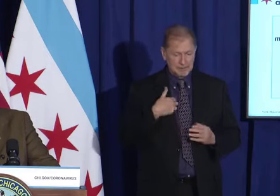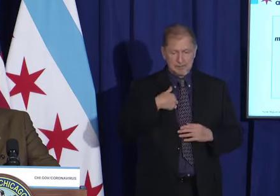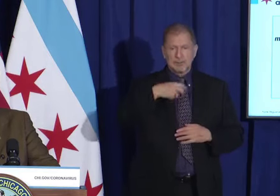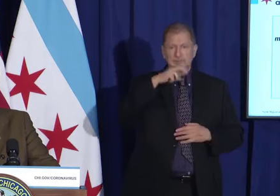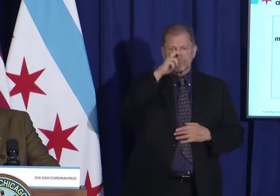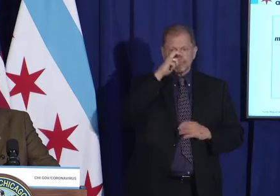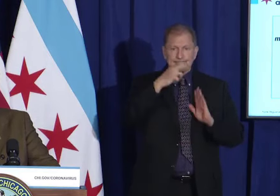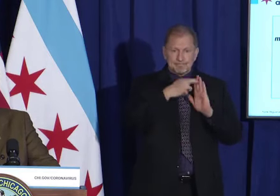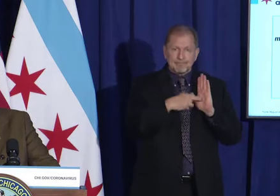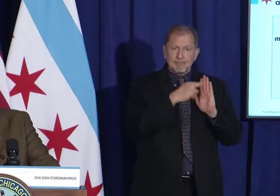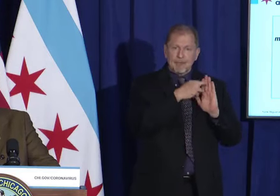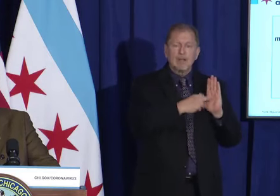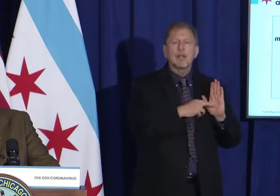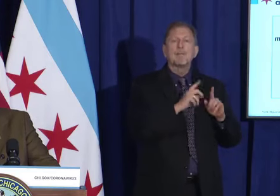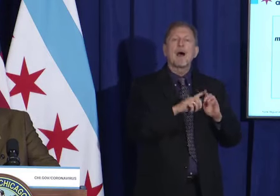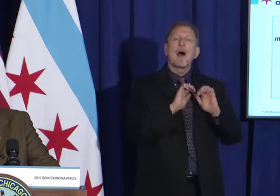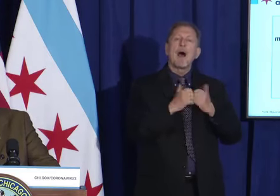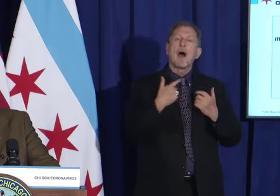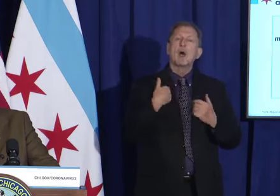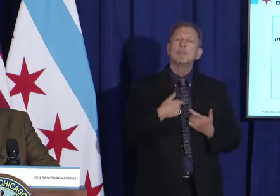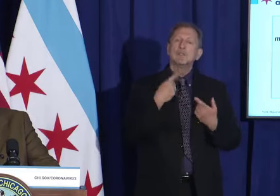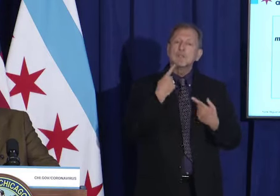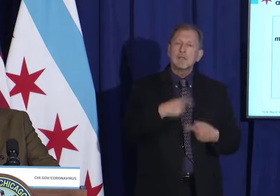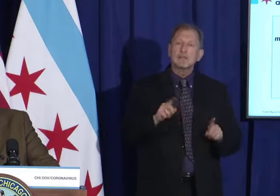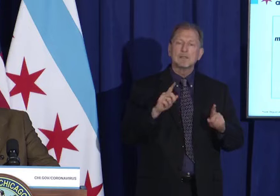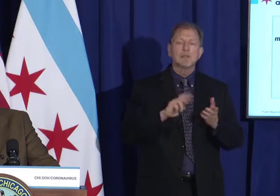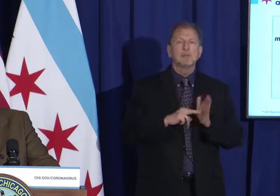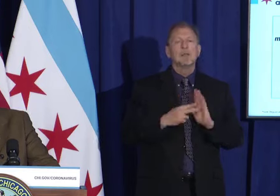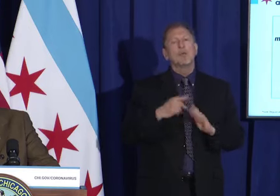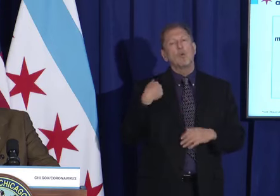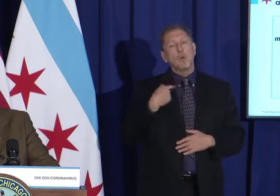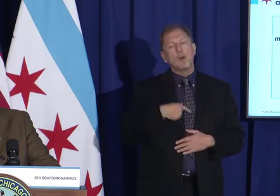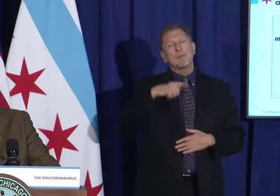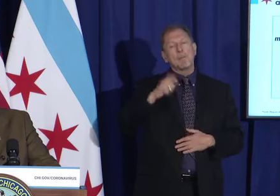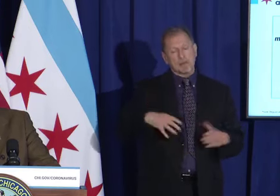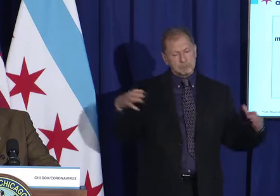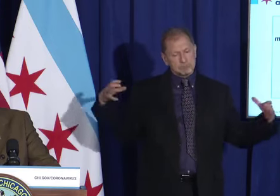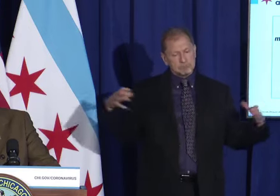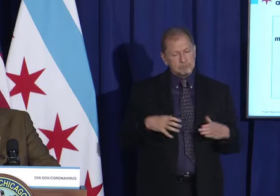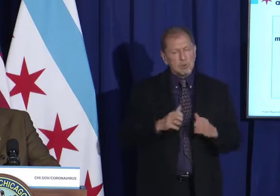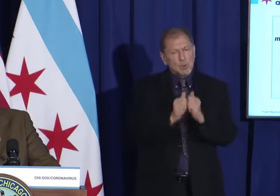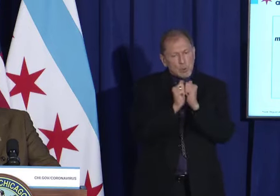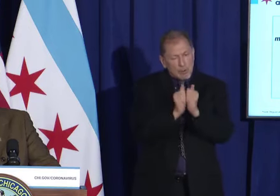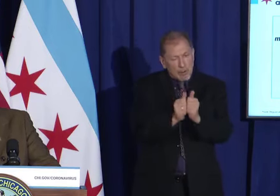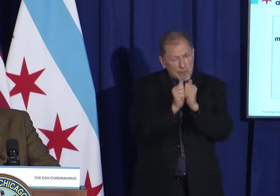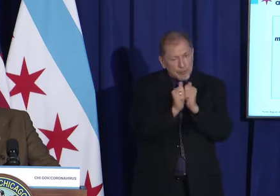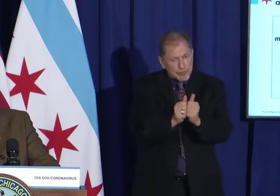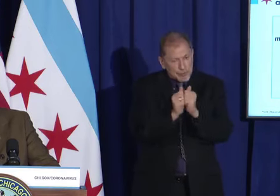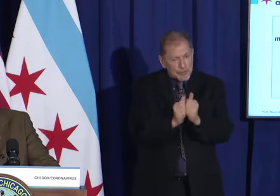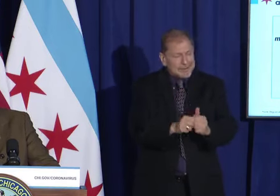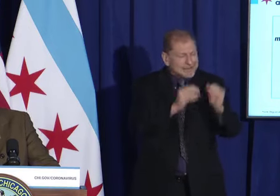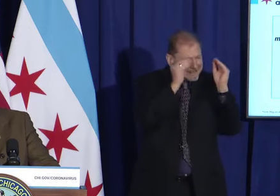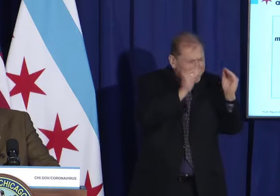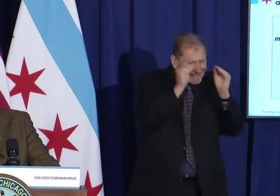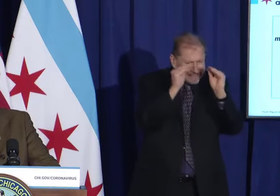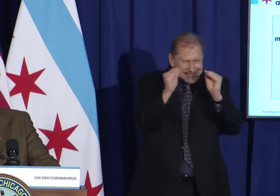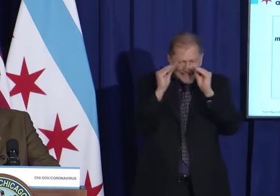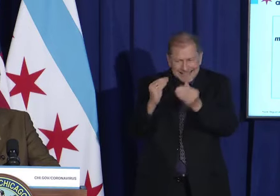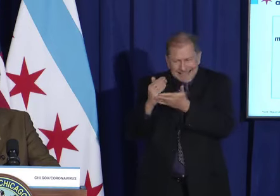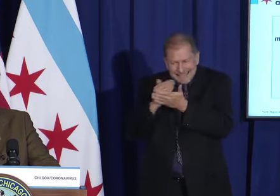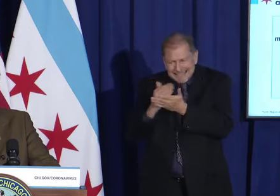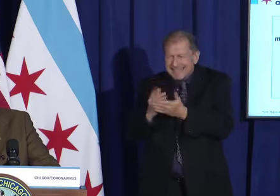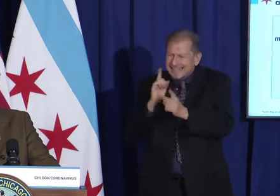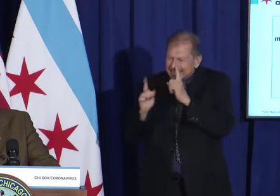our success has fundamentally rested on our ability to work together, to find solutions, to educate people into compliance.